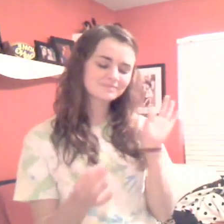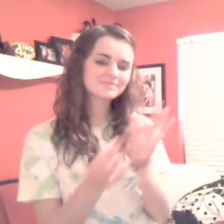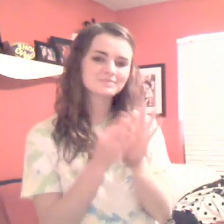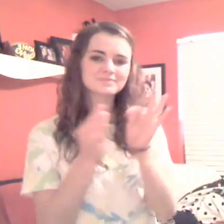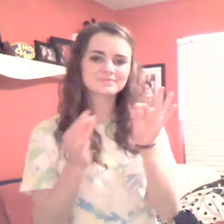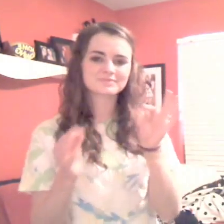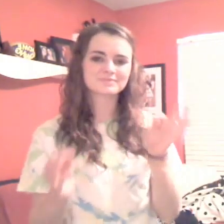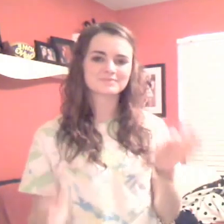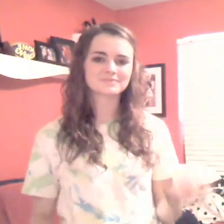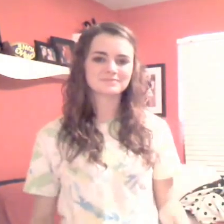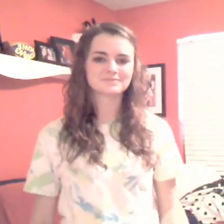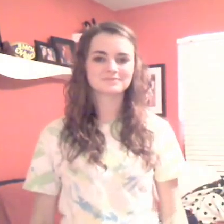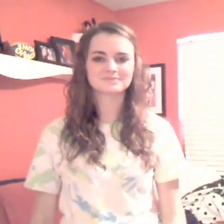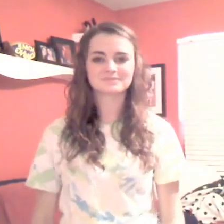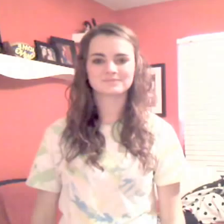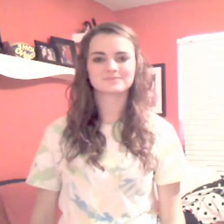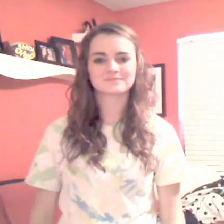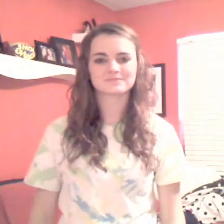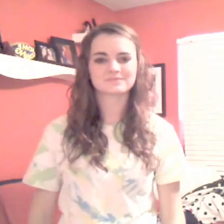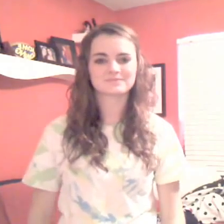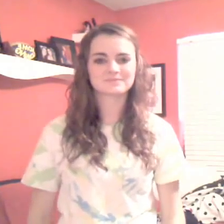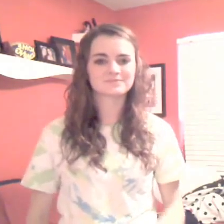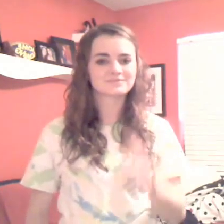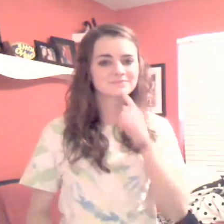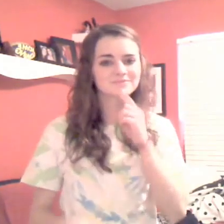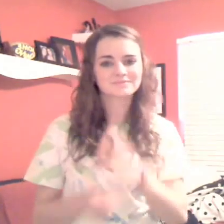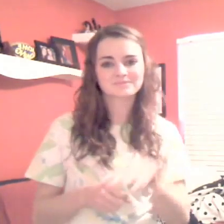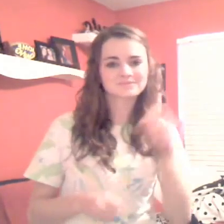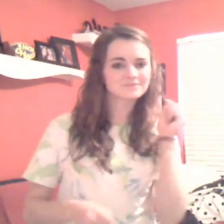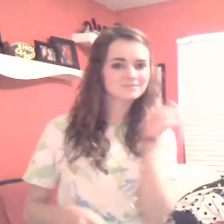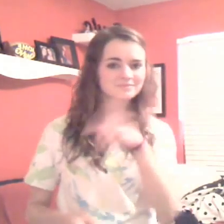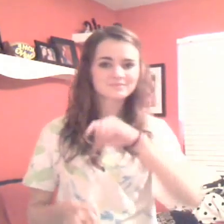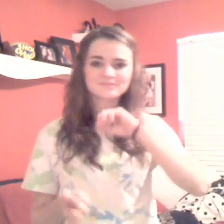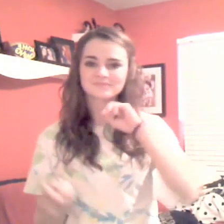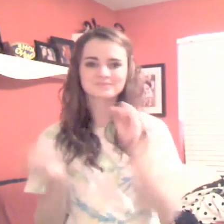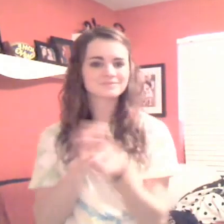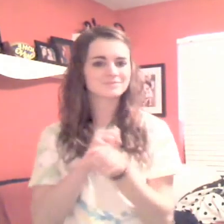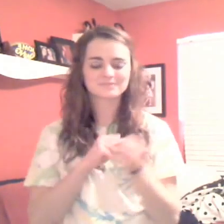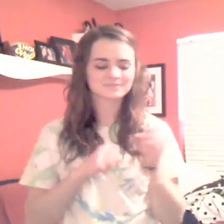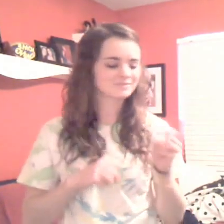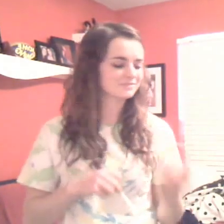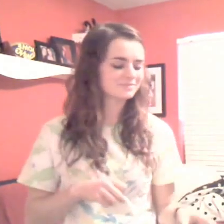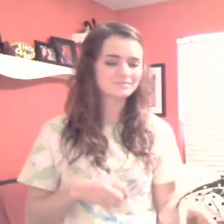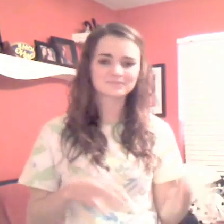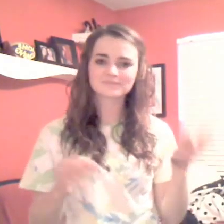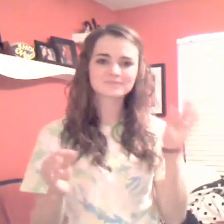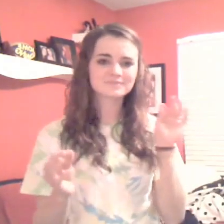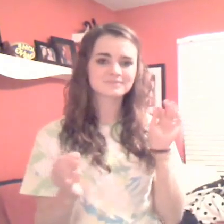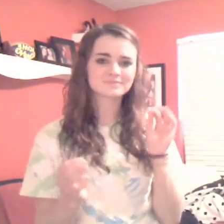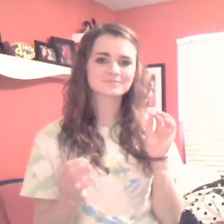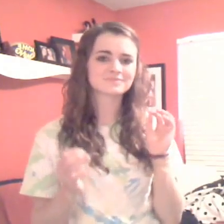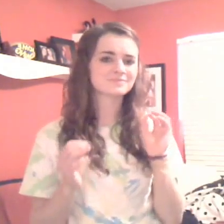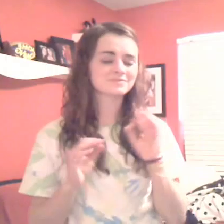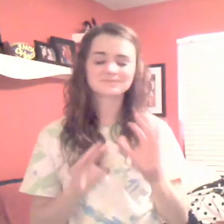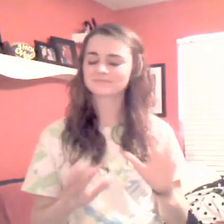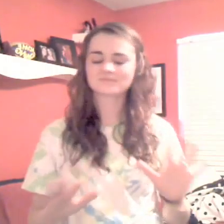you To follow the lights, the skies, the hoops They make you come